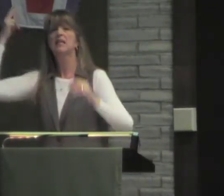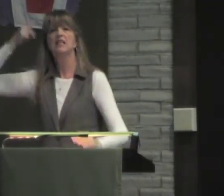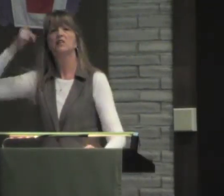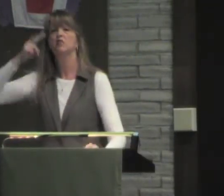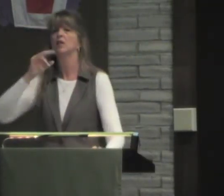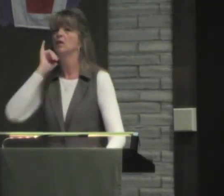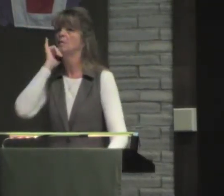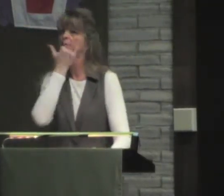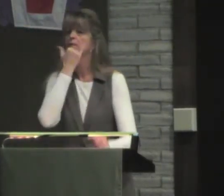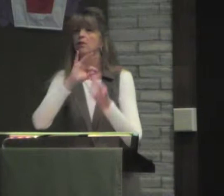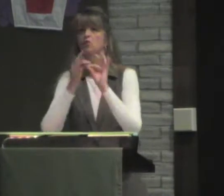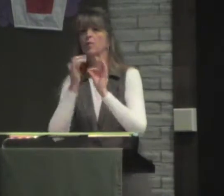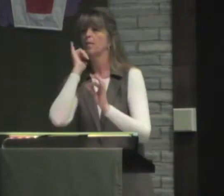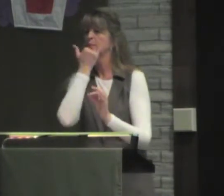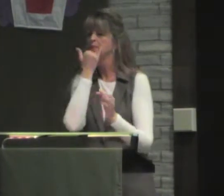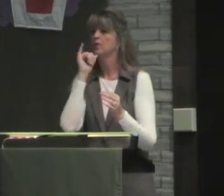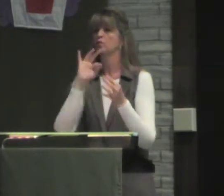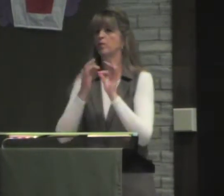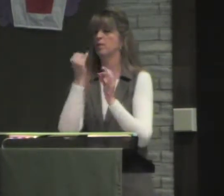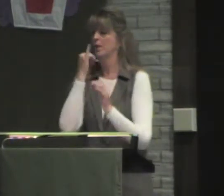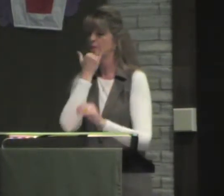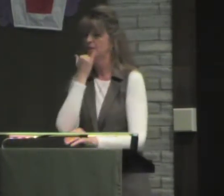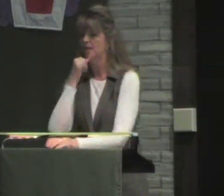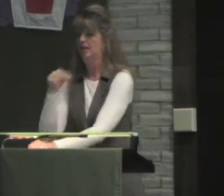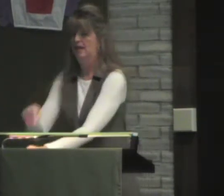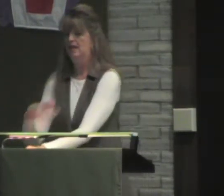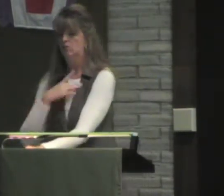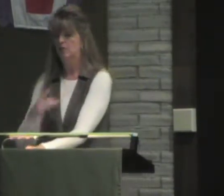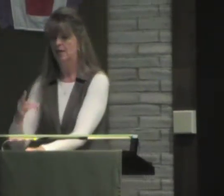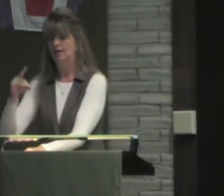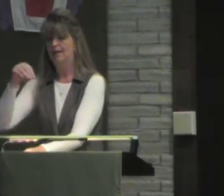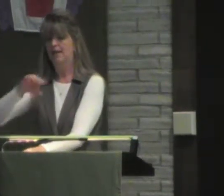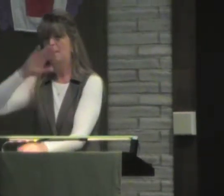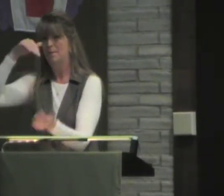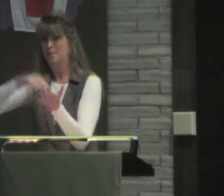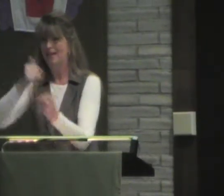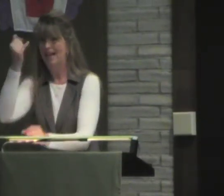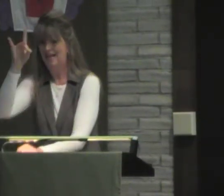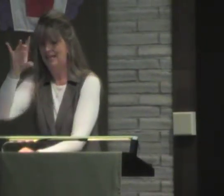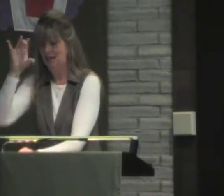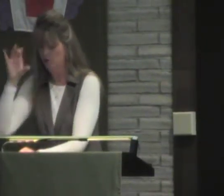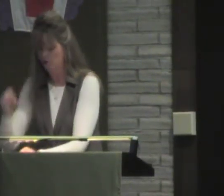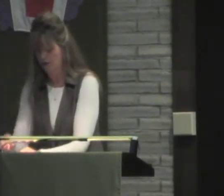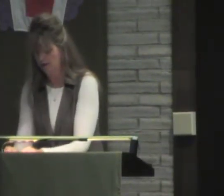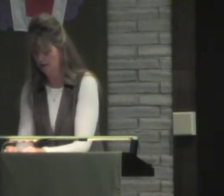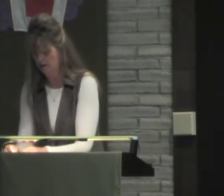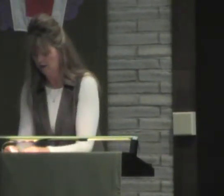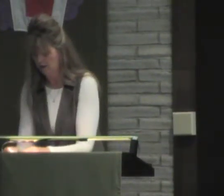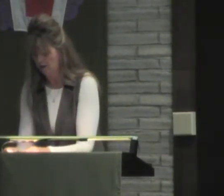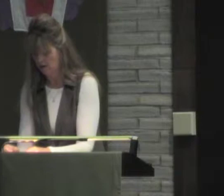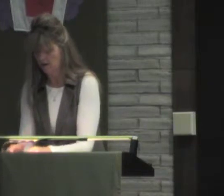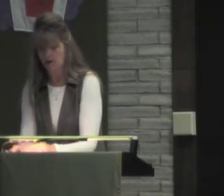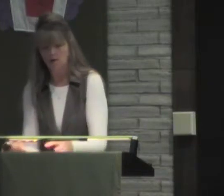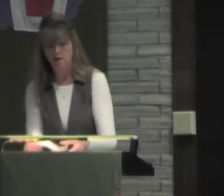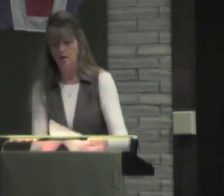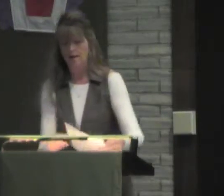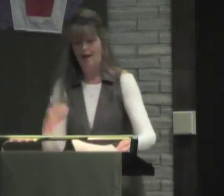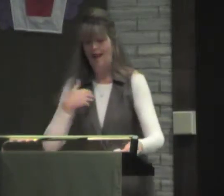of one verse. You know, and historically, there have been so many misinterpretations in the Bible, of the